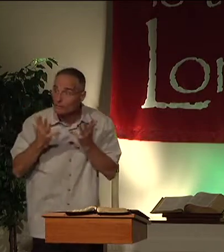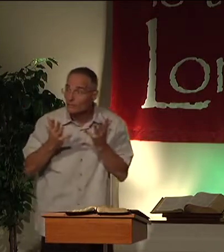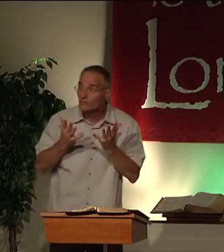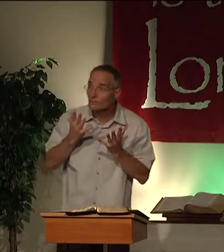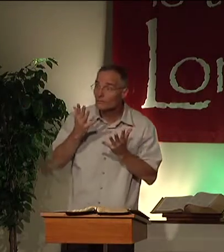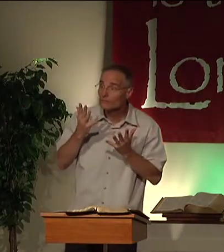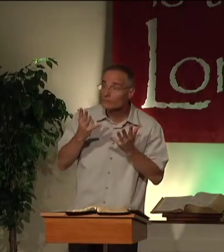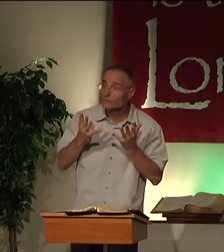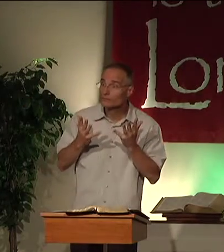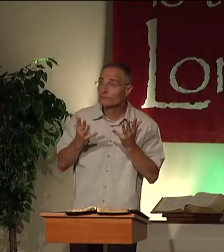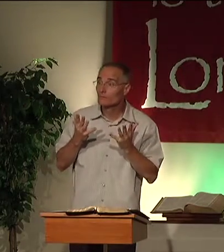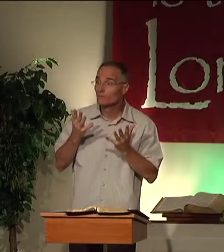Embarrassment.